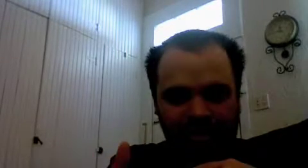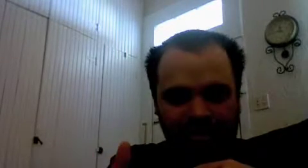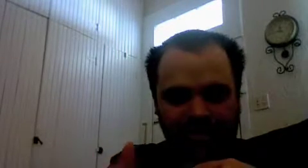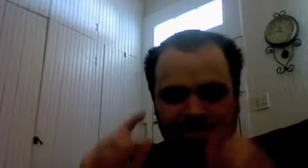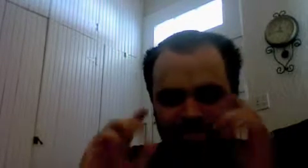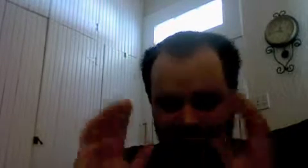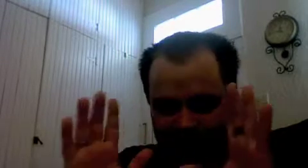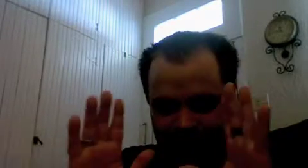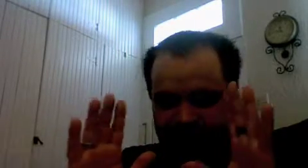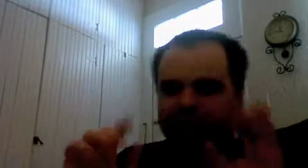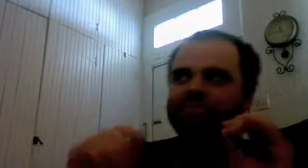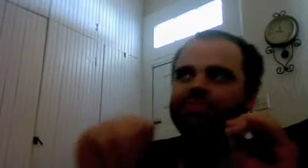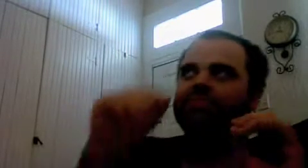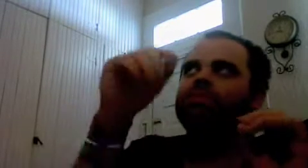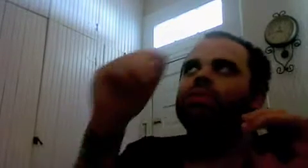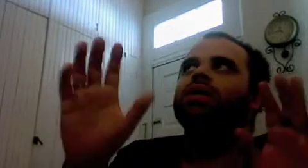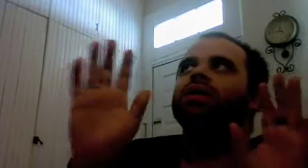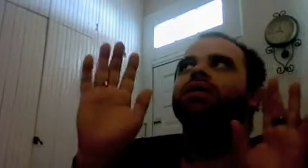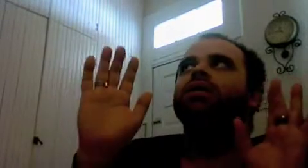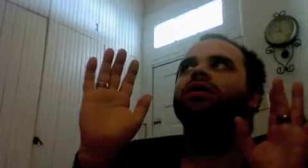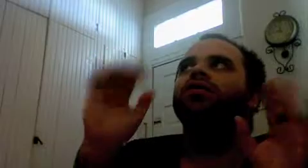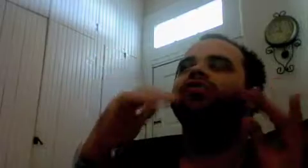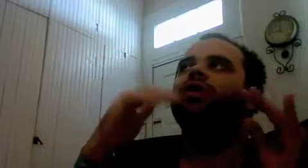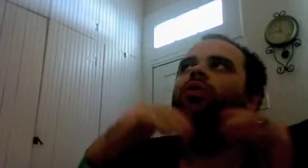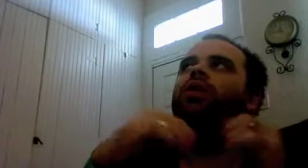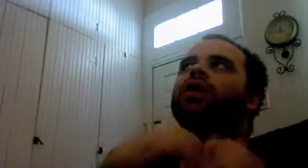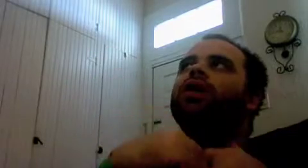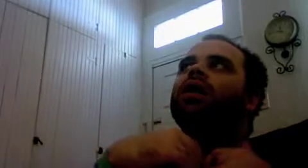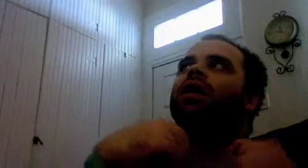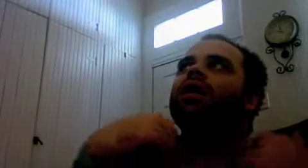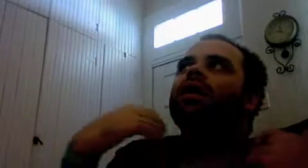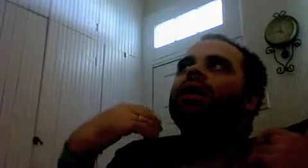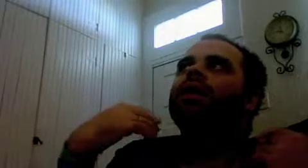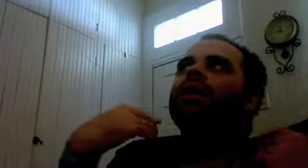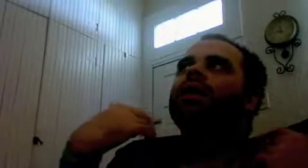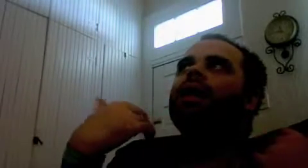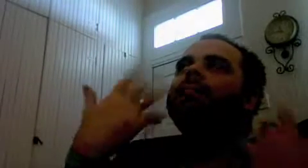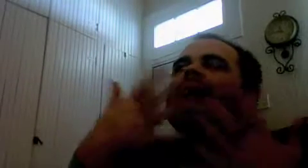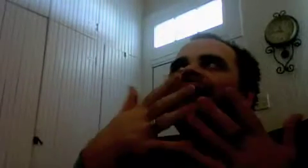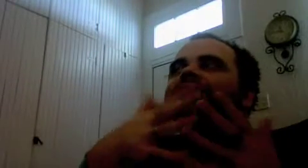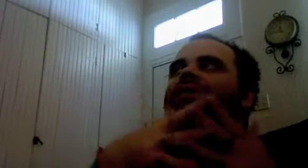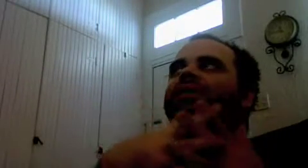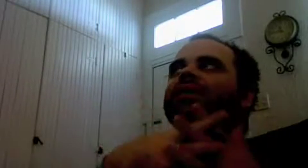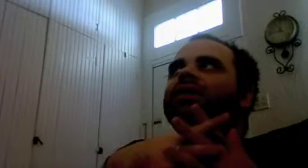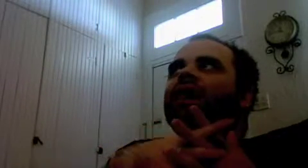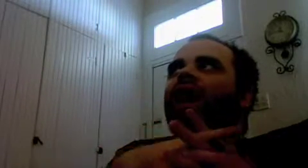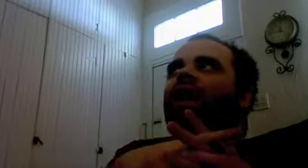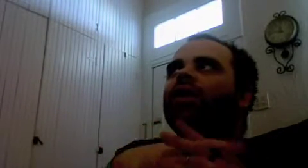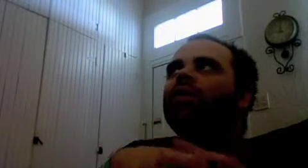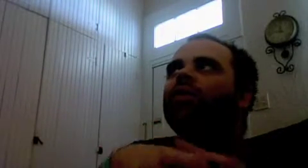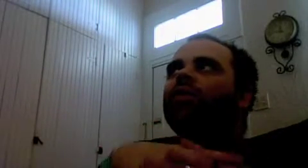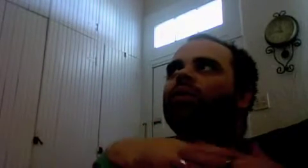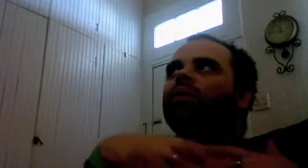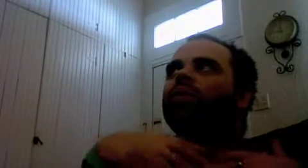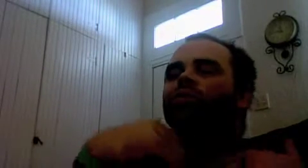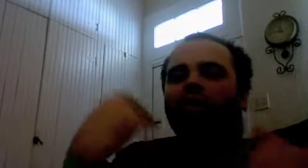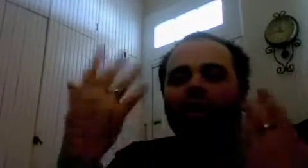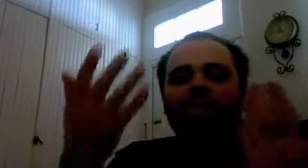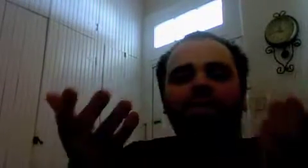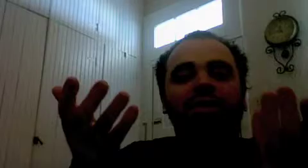so imagine I look in a mirror